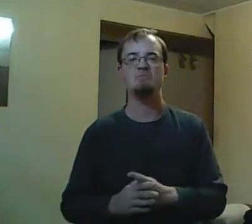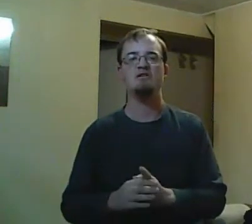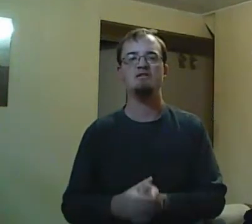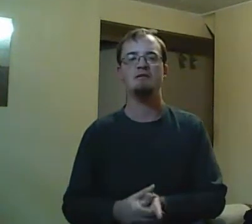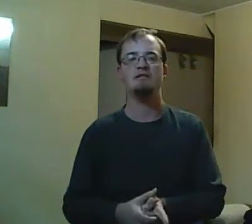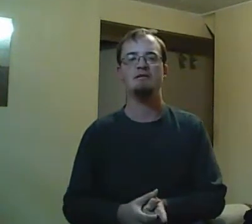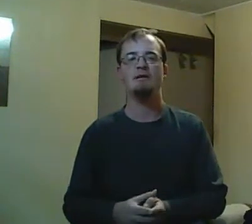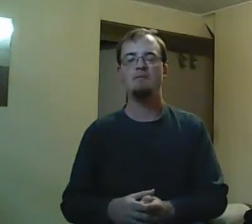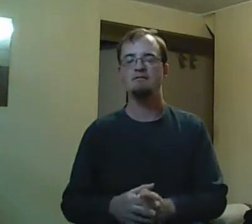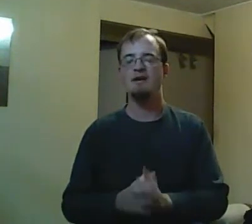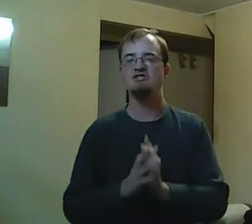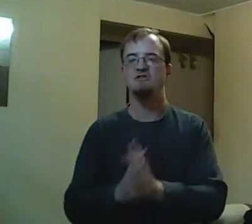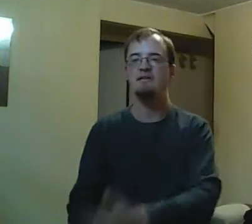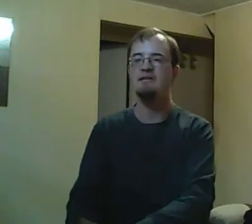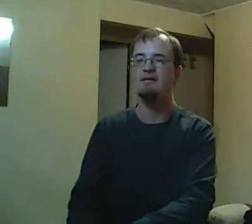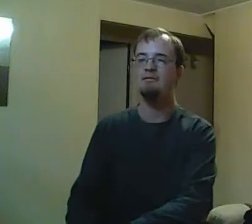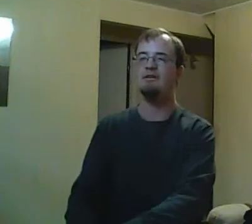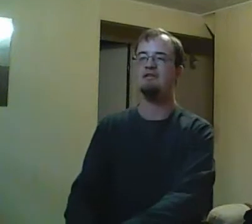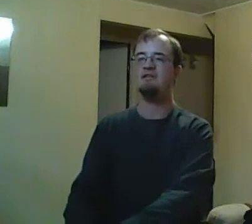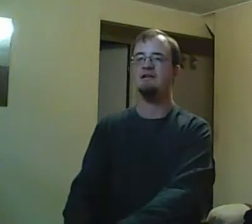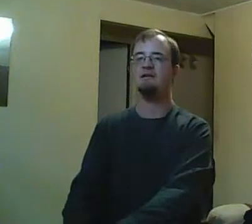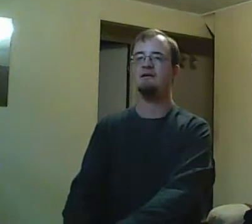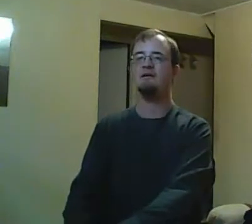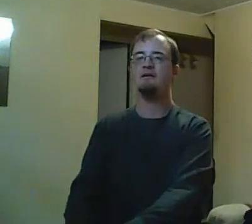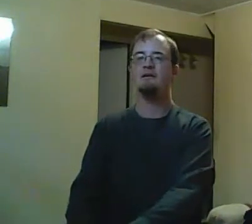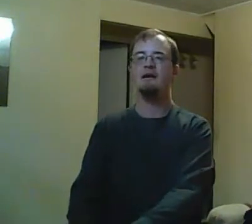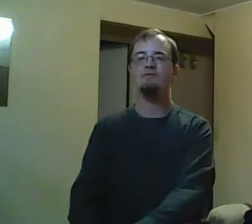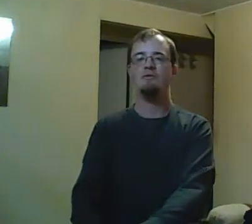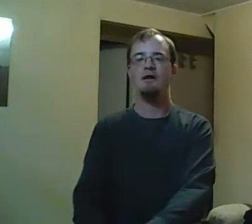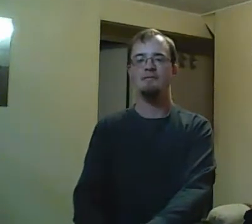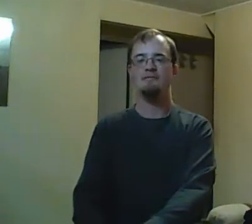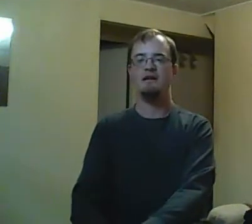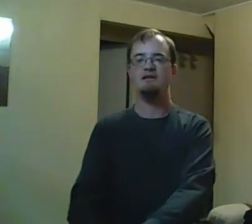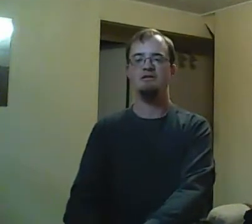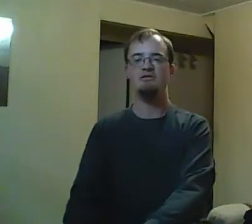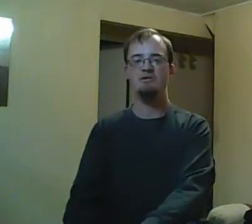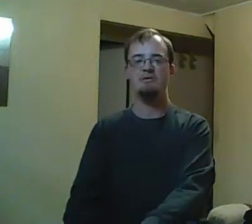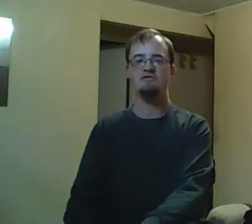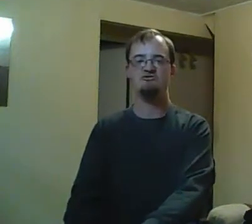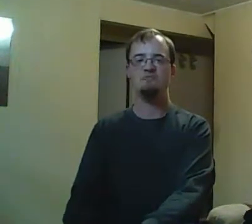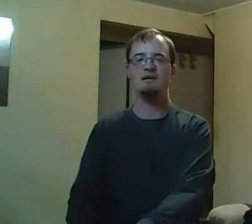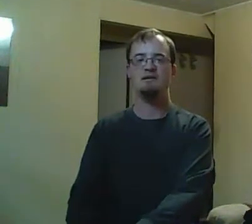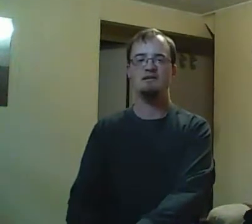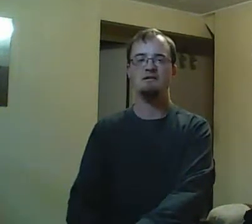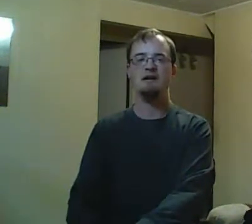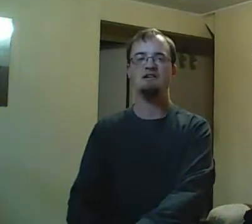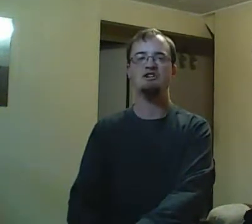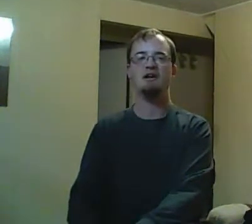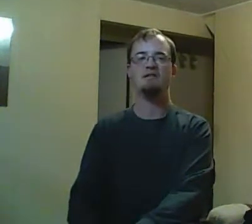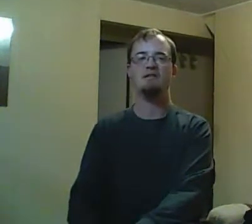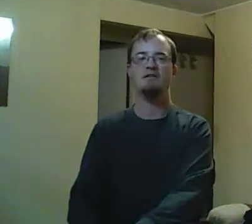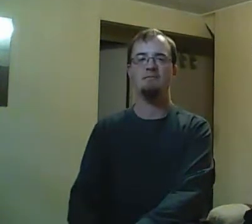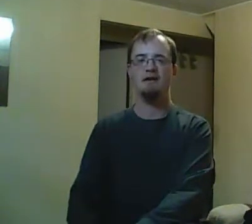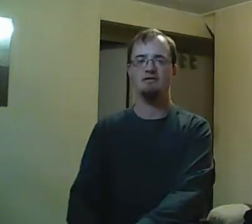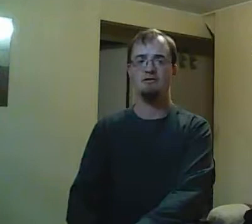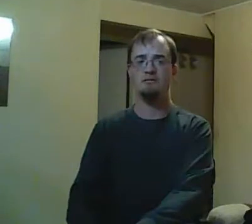a girl and it would have been domestic violence. Something that they, sure, as sugar, didn't want to